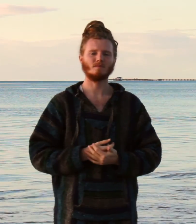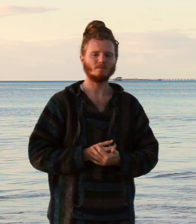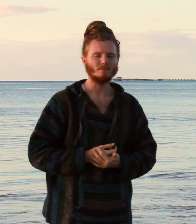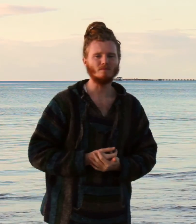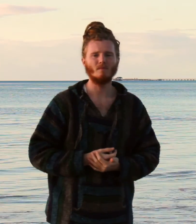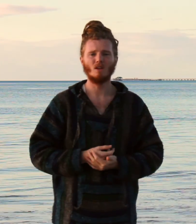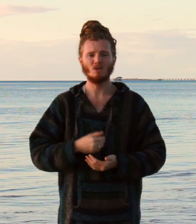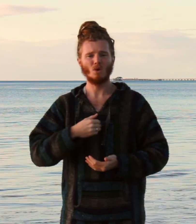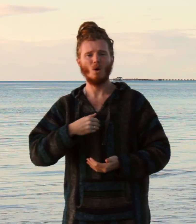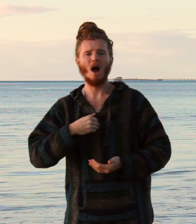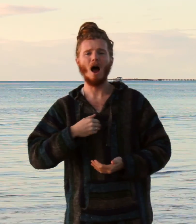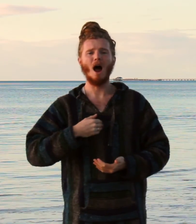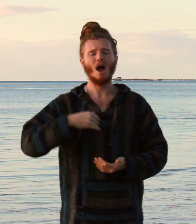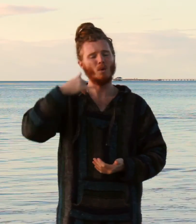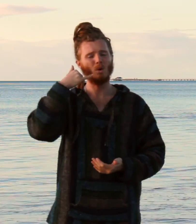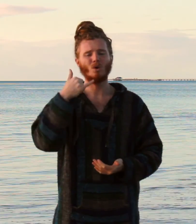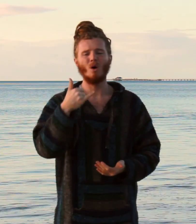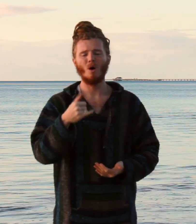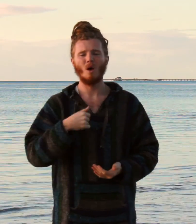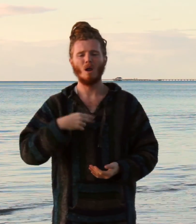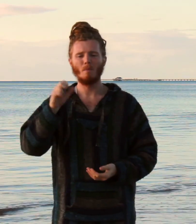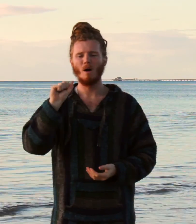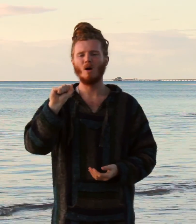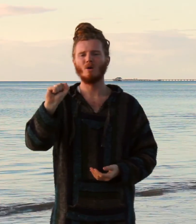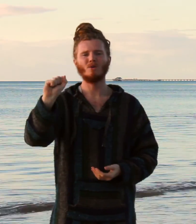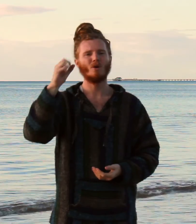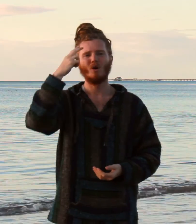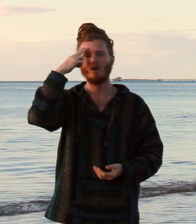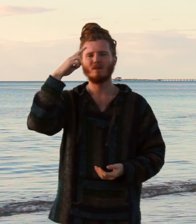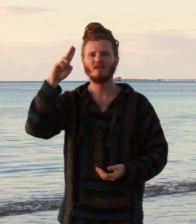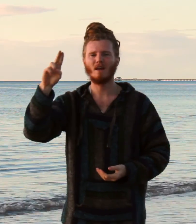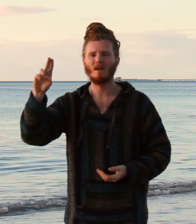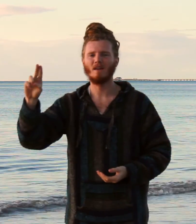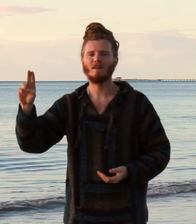And I will call upon your name